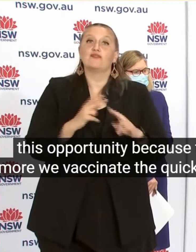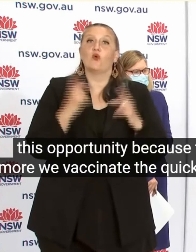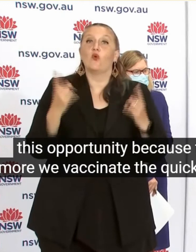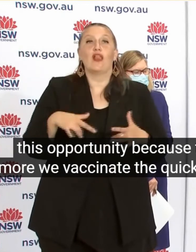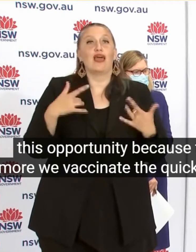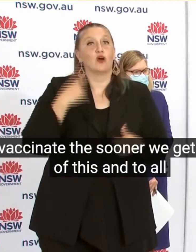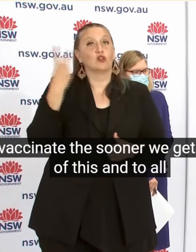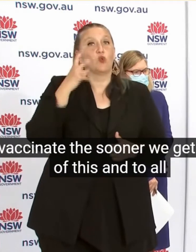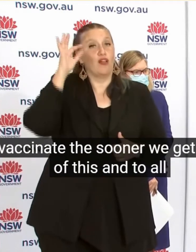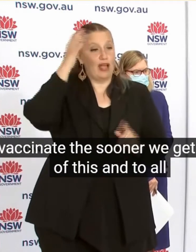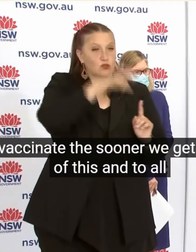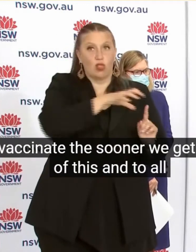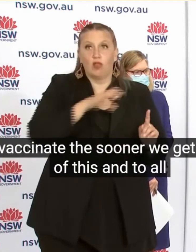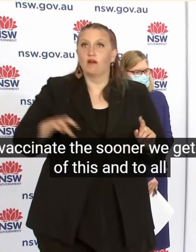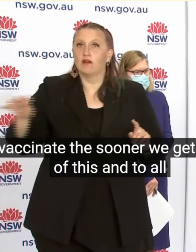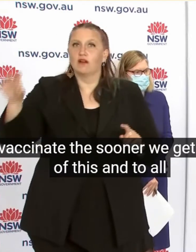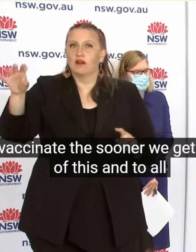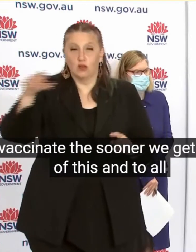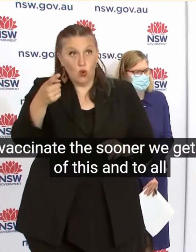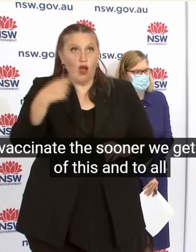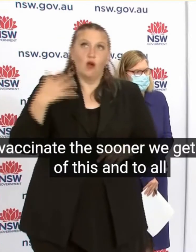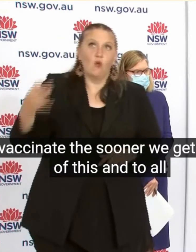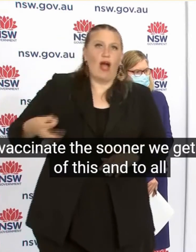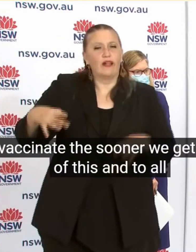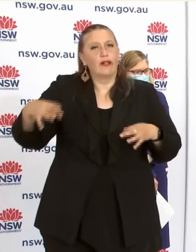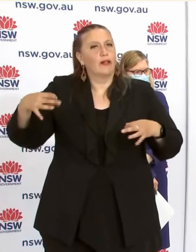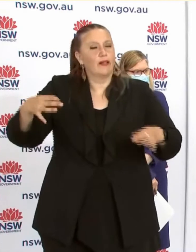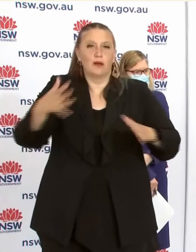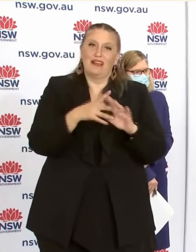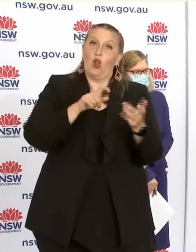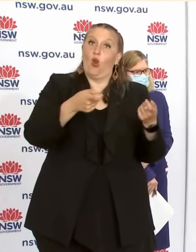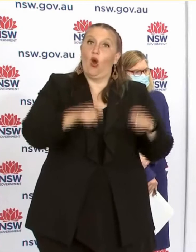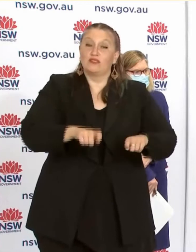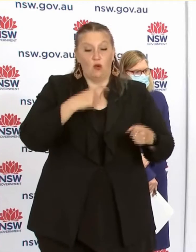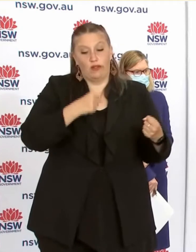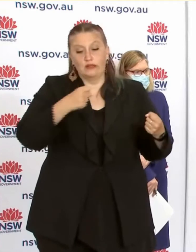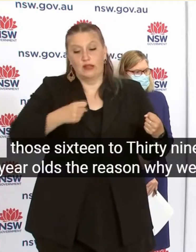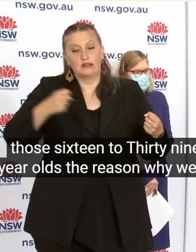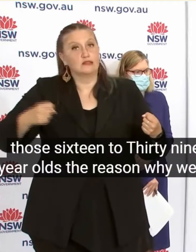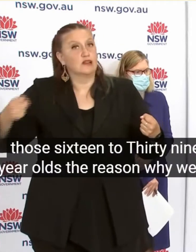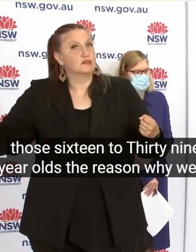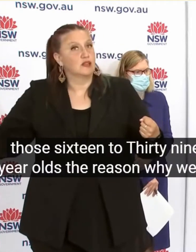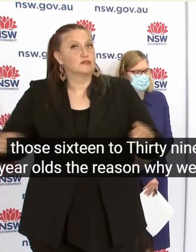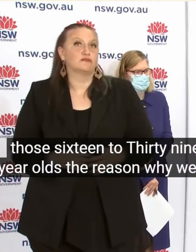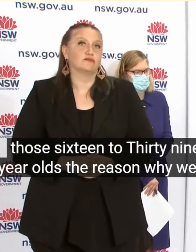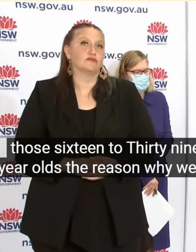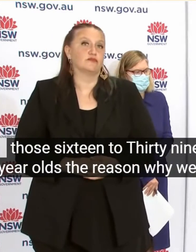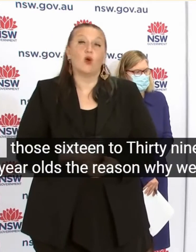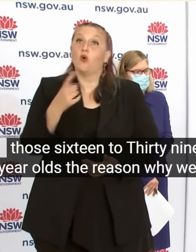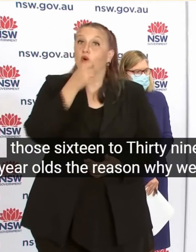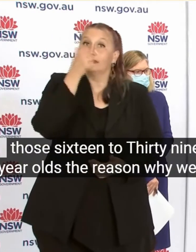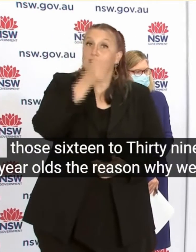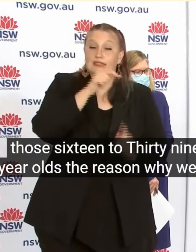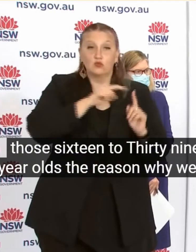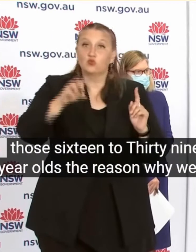The sooner we get out of this And to all those 16 to 39 year olds The reason why we're extending the lockdown For another